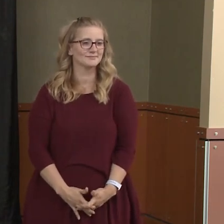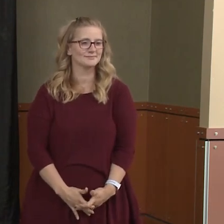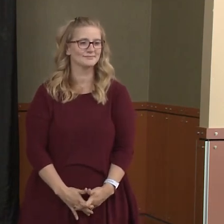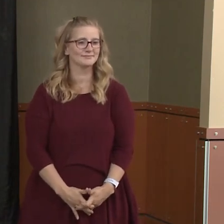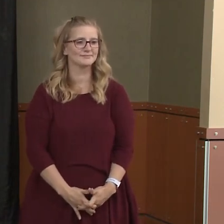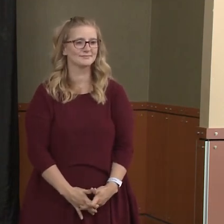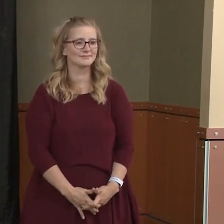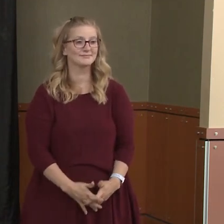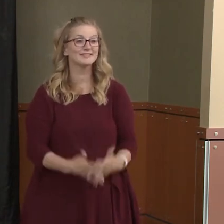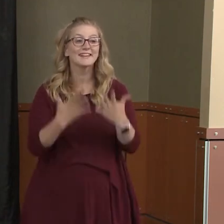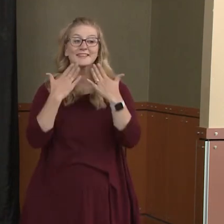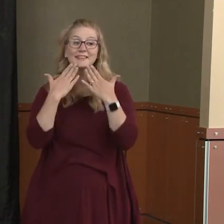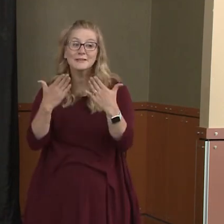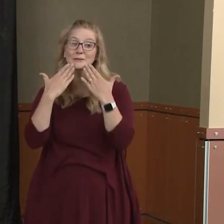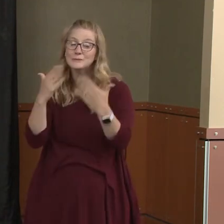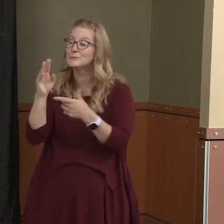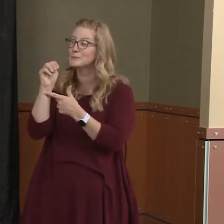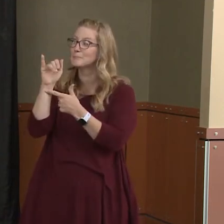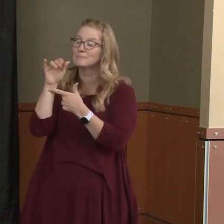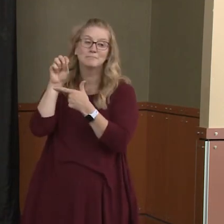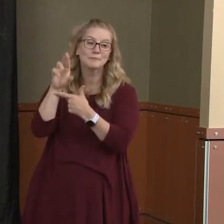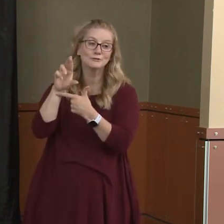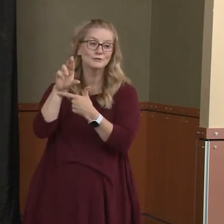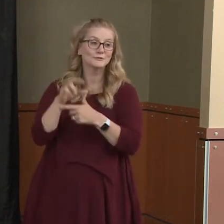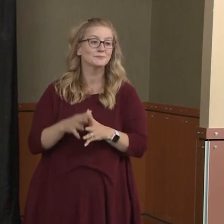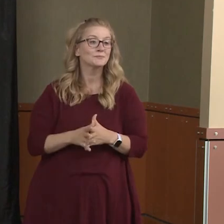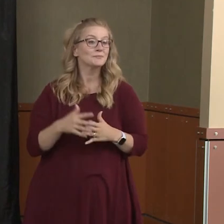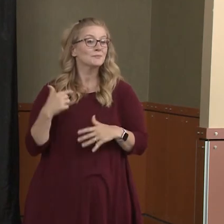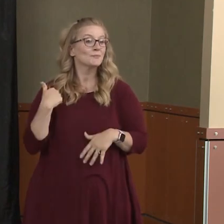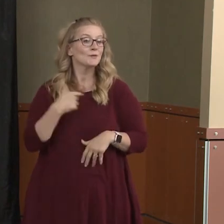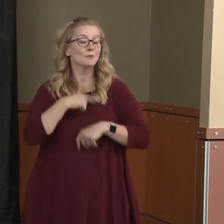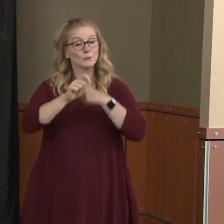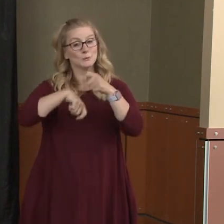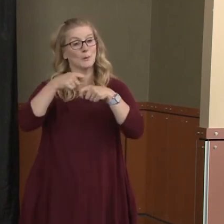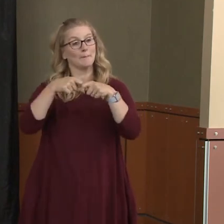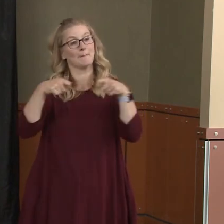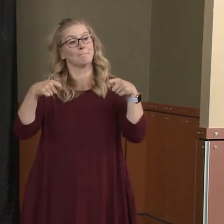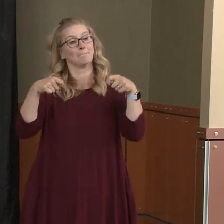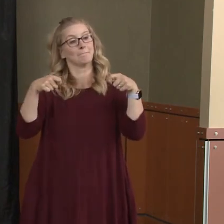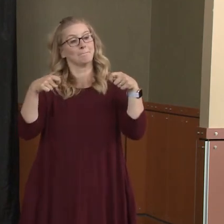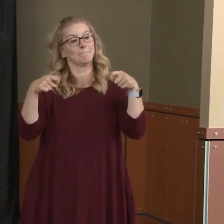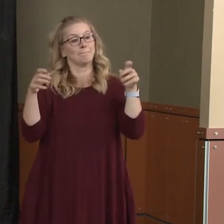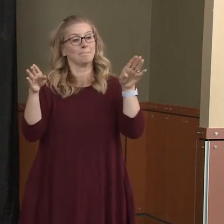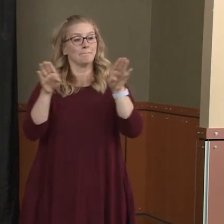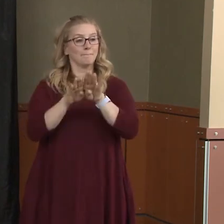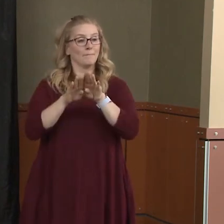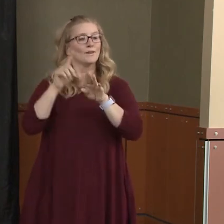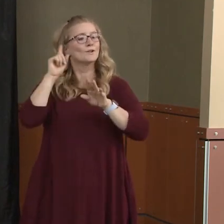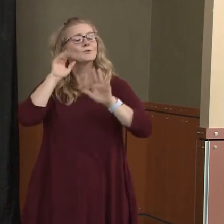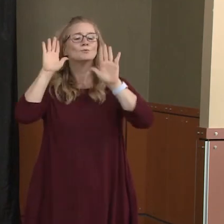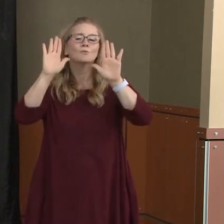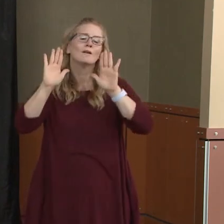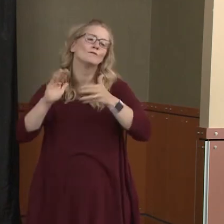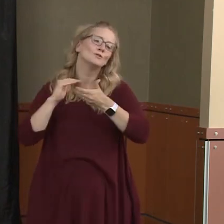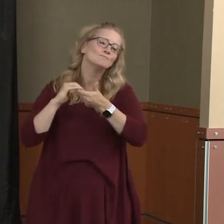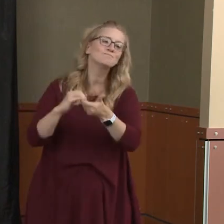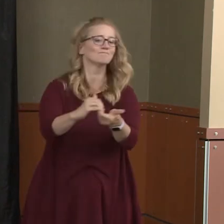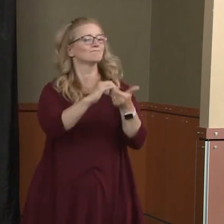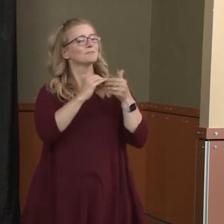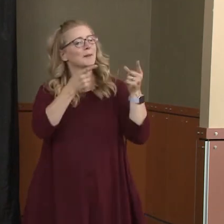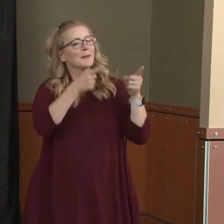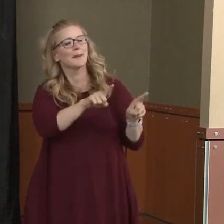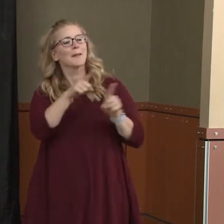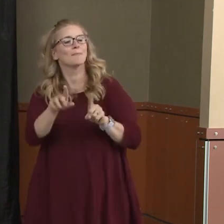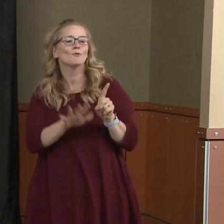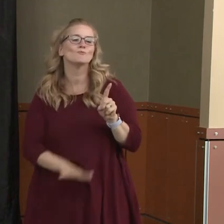Well, thank you, Mayor. As we wrap things up, as you've heard, great collaboration happened across our community, our jurisdictional partners. When I say